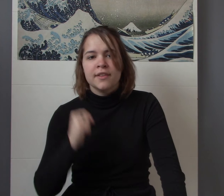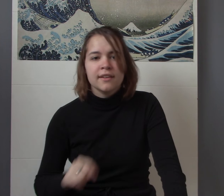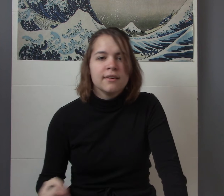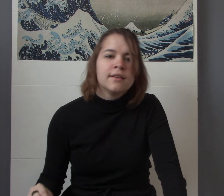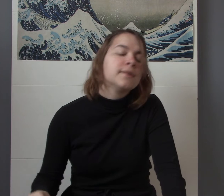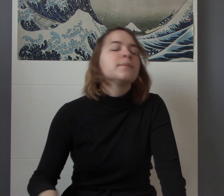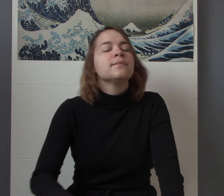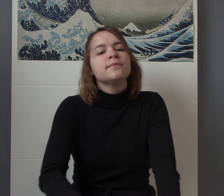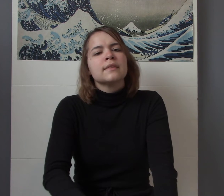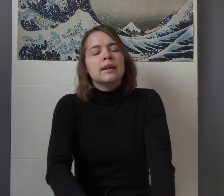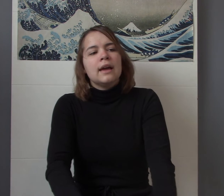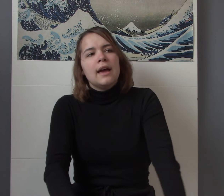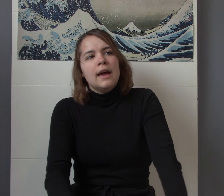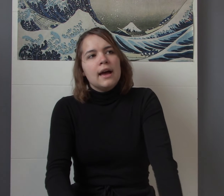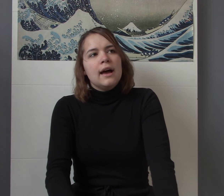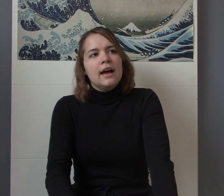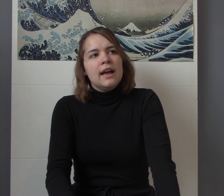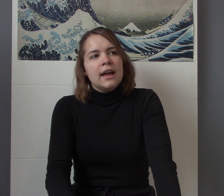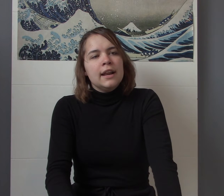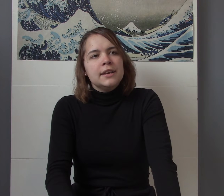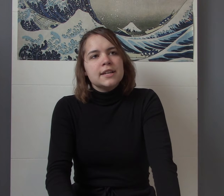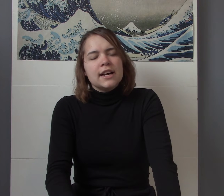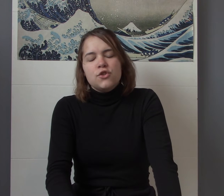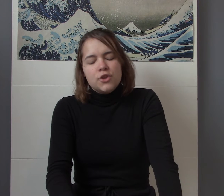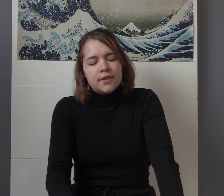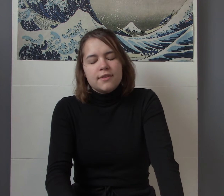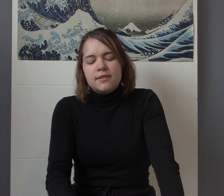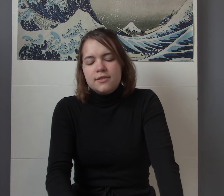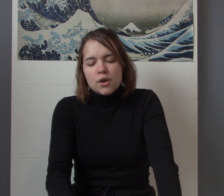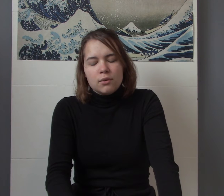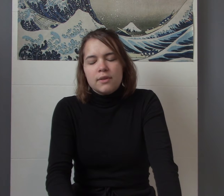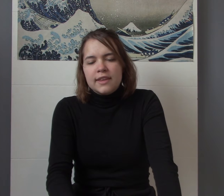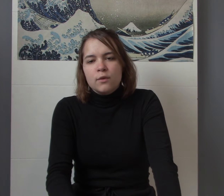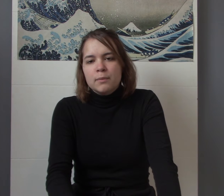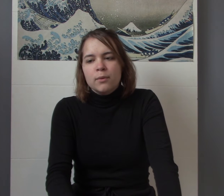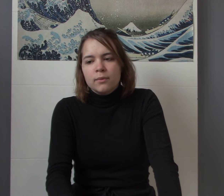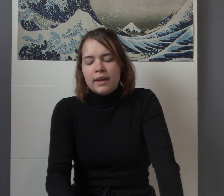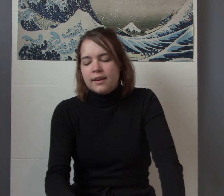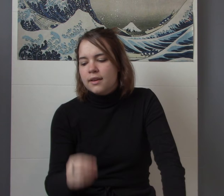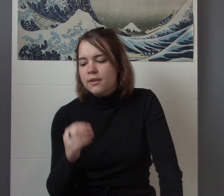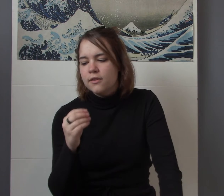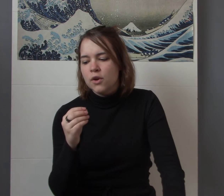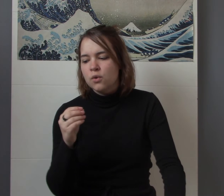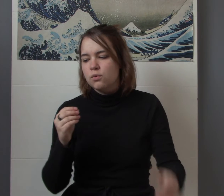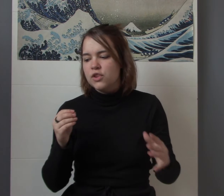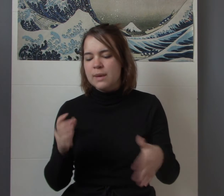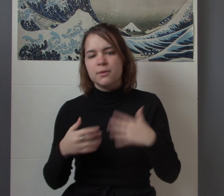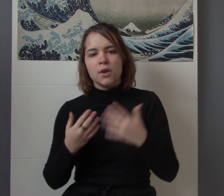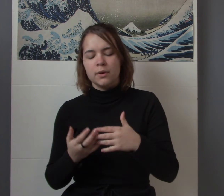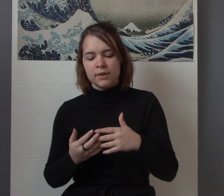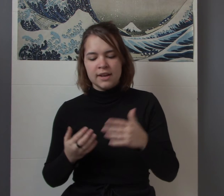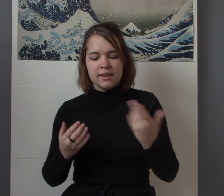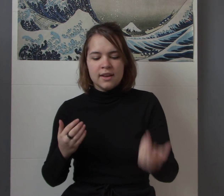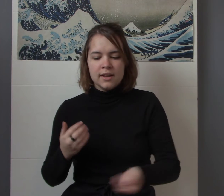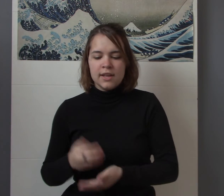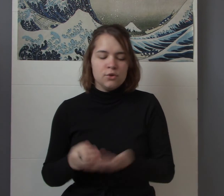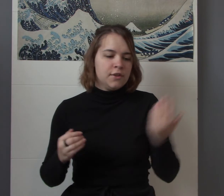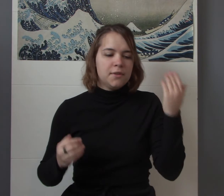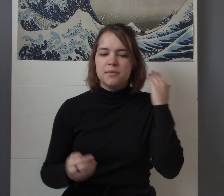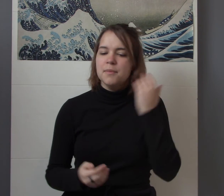and I just don't think it would be like so she keeps going right you know she's the